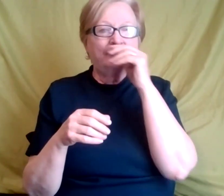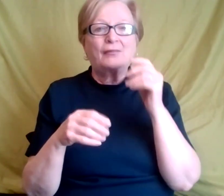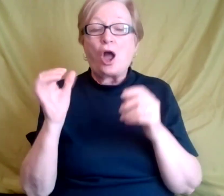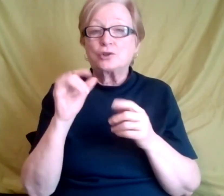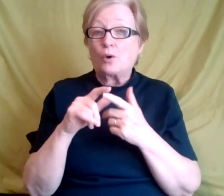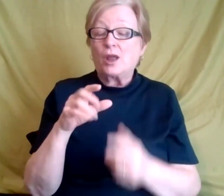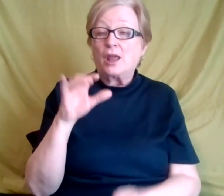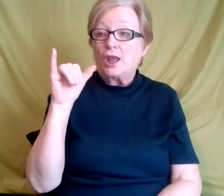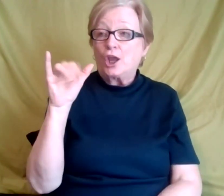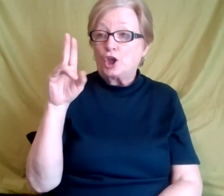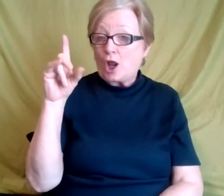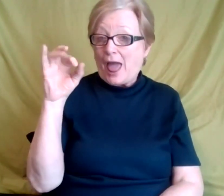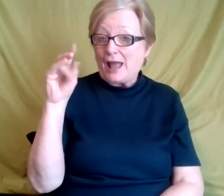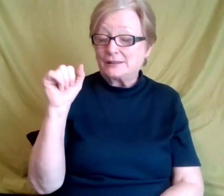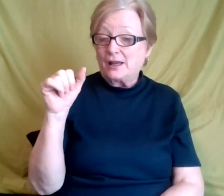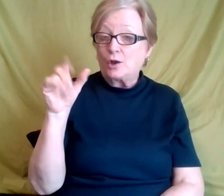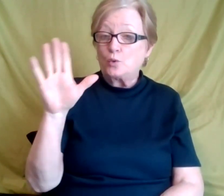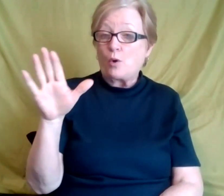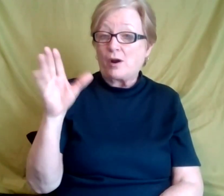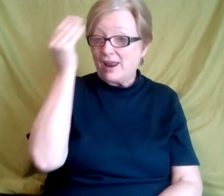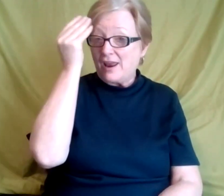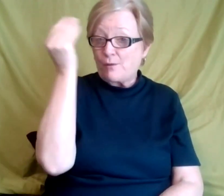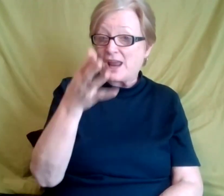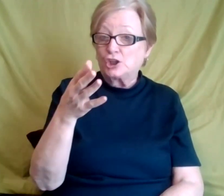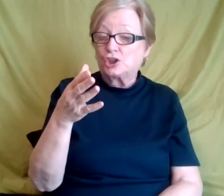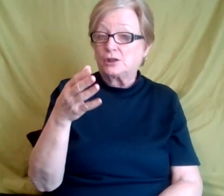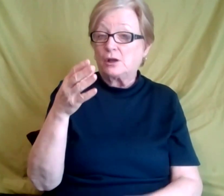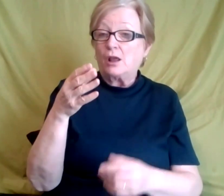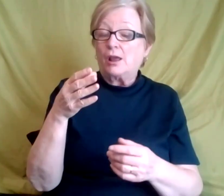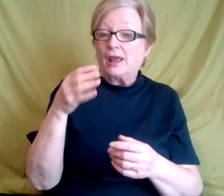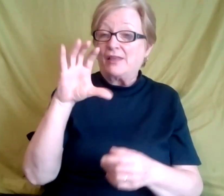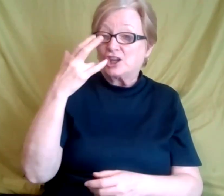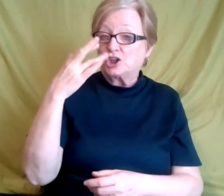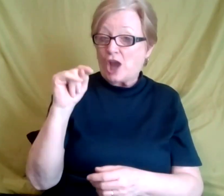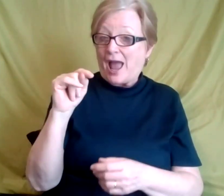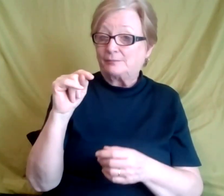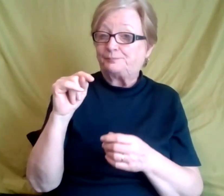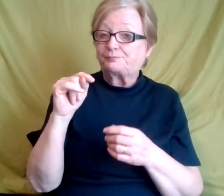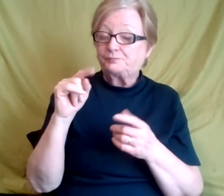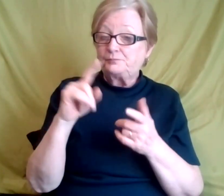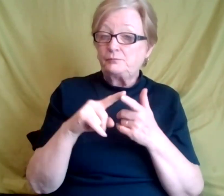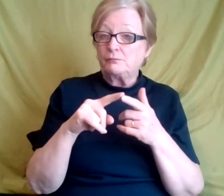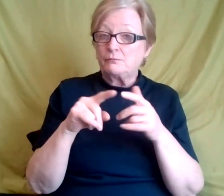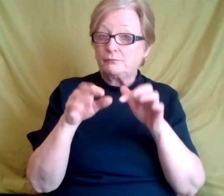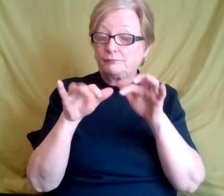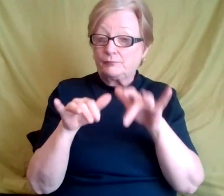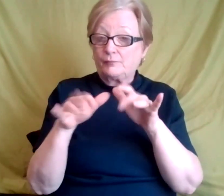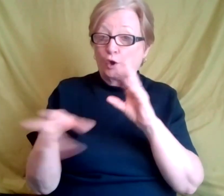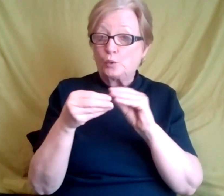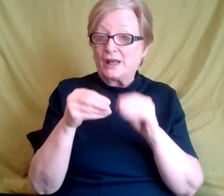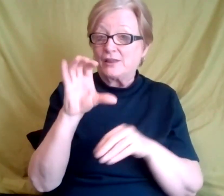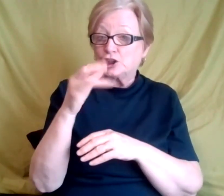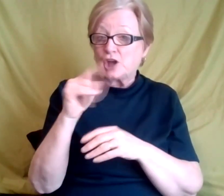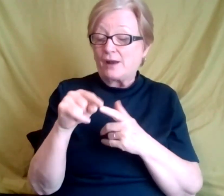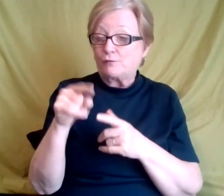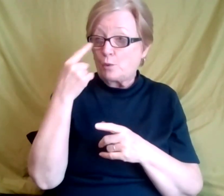if want to put your, um, information in the chat, you know, you're welcome, uh, to do that. And I will send out, uh,